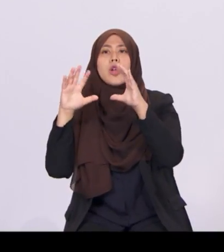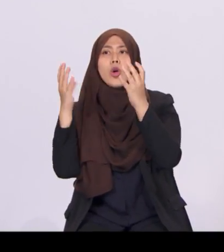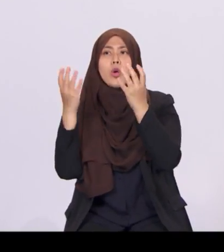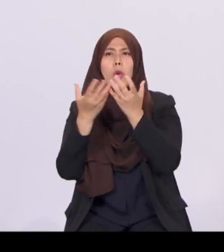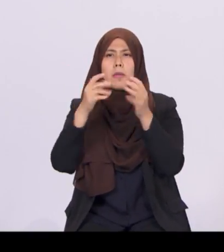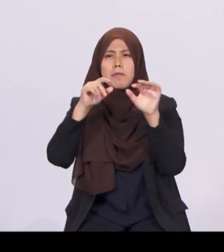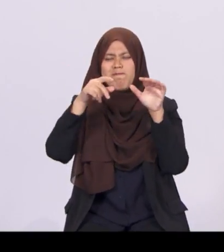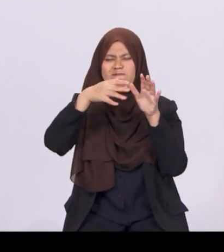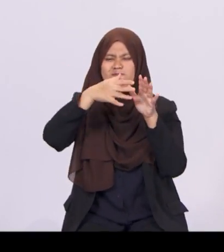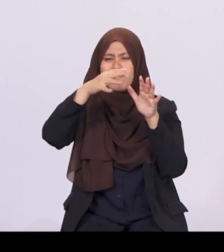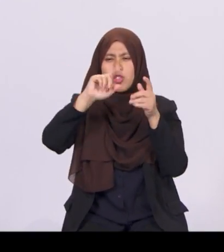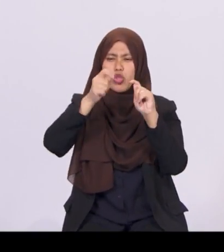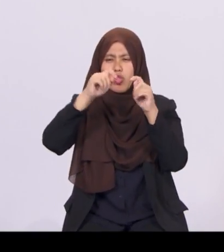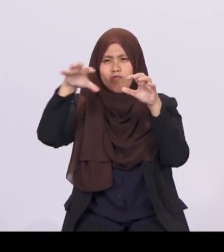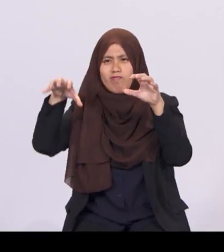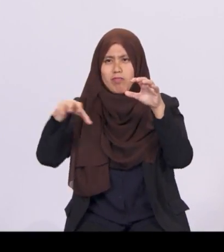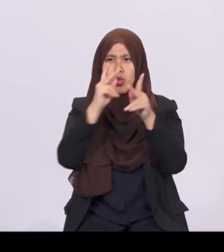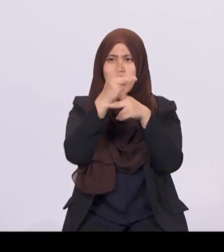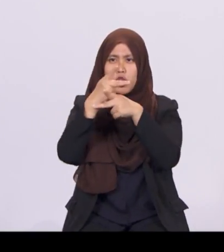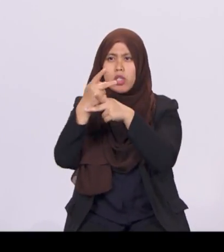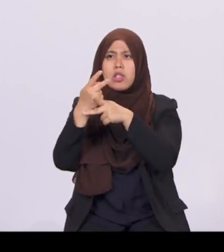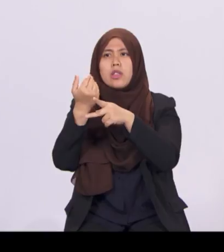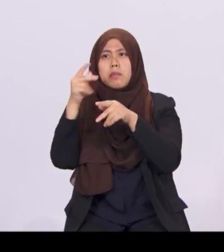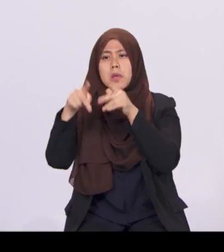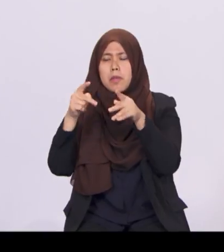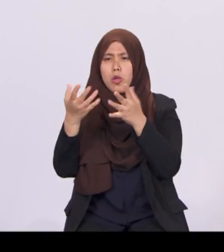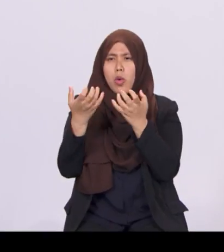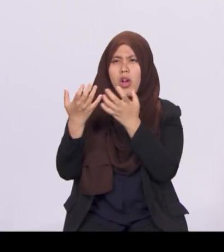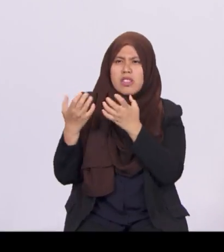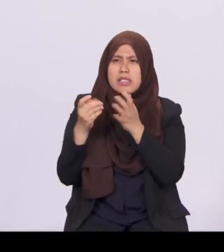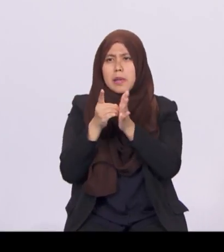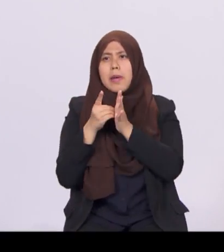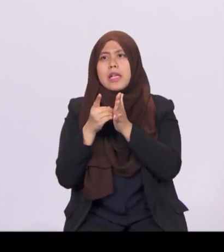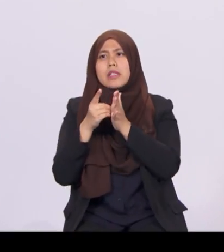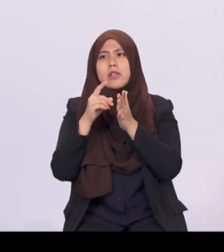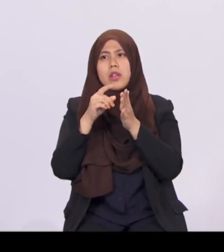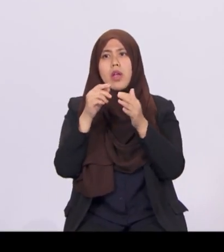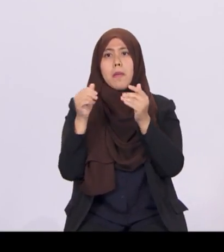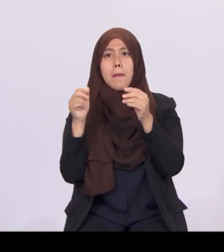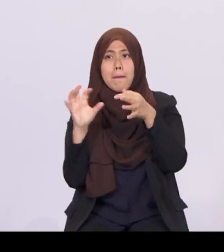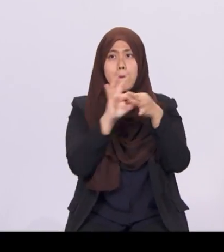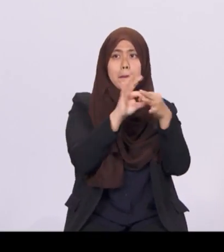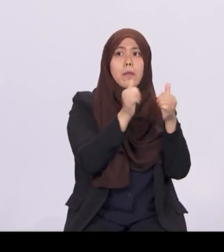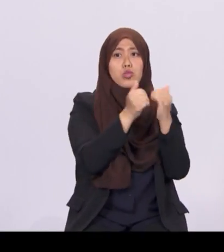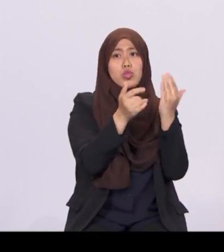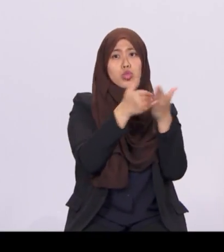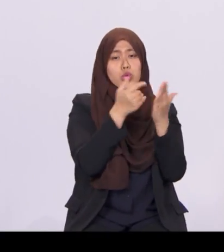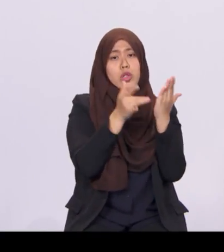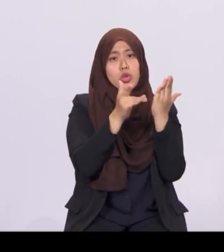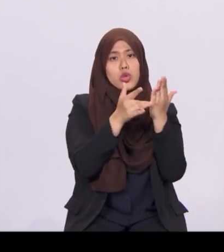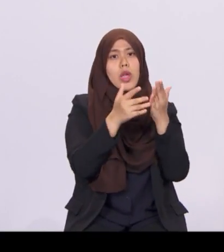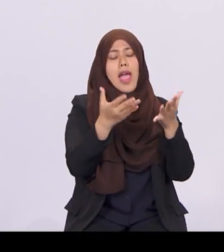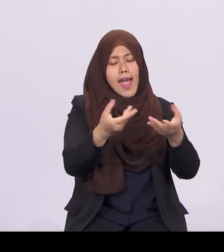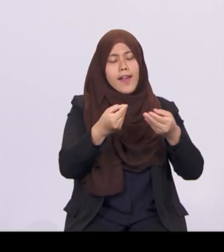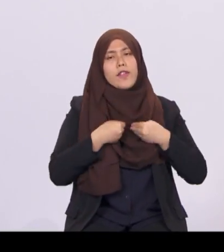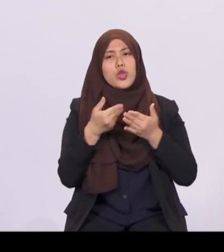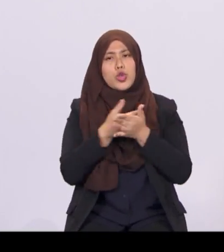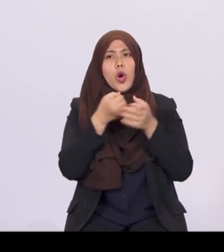with new technologies, will bring new opportunities, but also greater competition. Our businesses